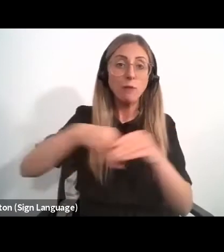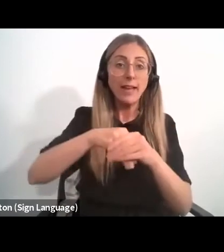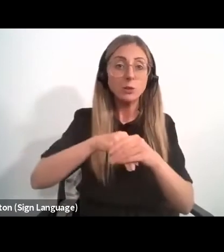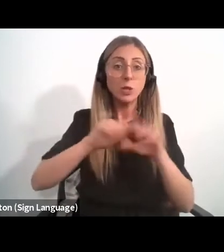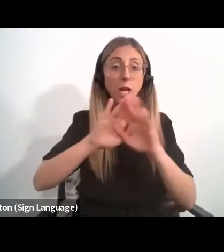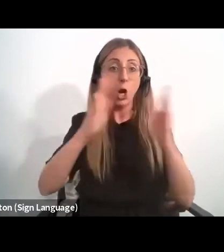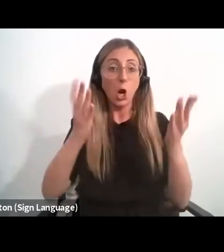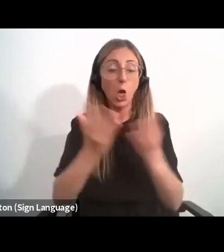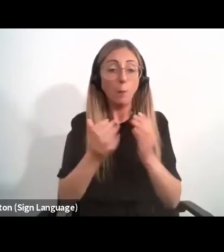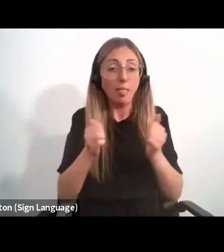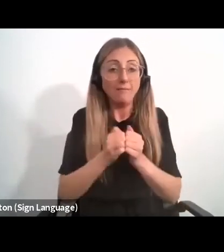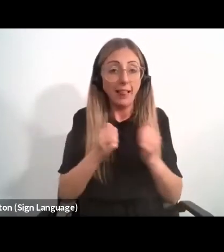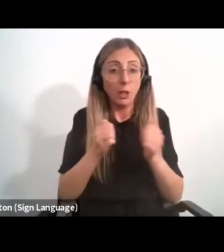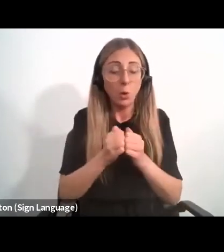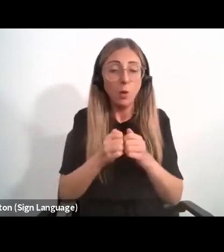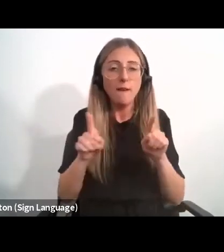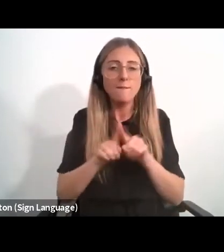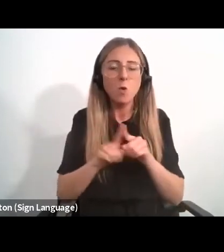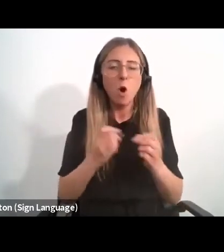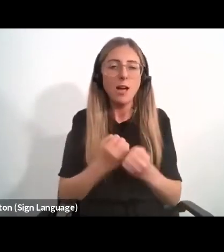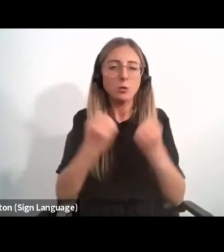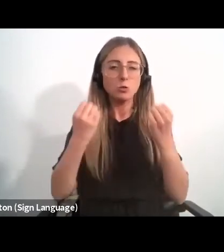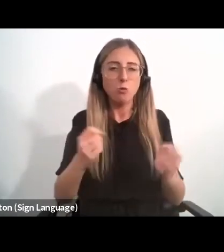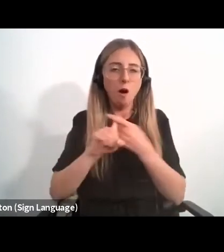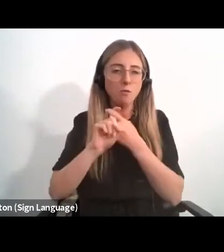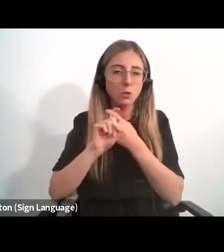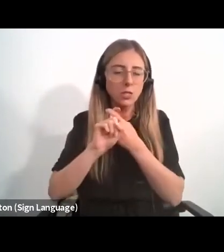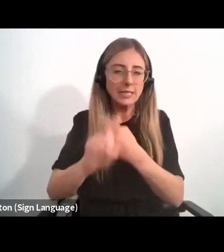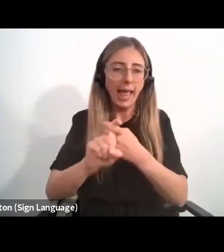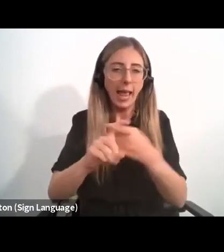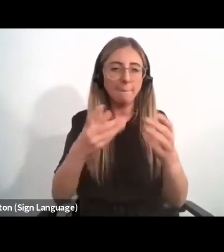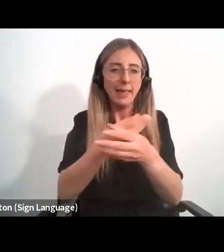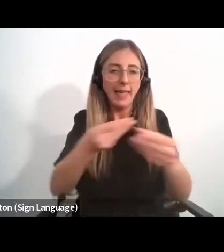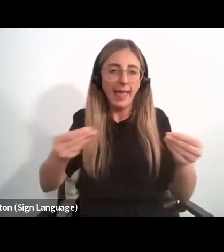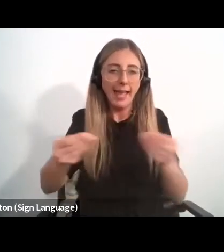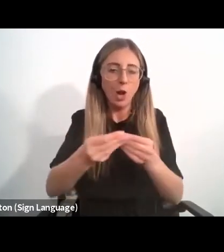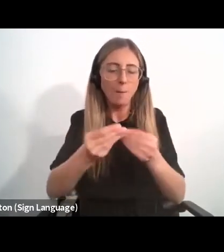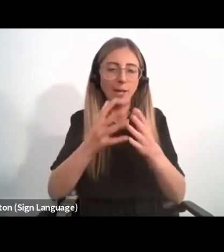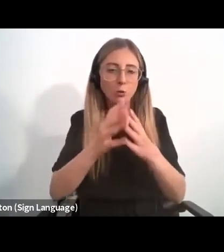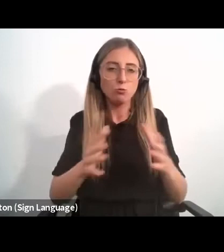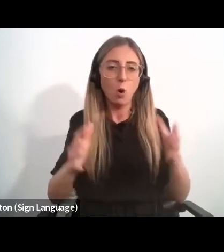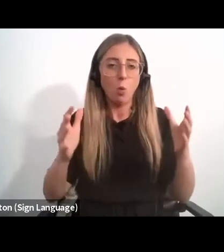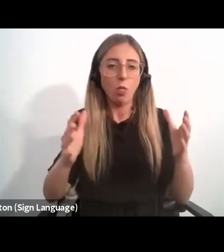value chain for a robust and sustained economic growth as well.